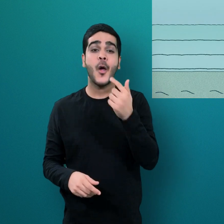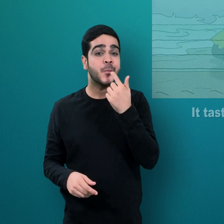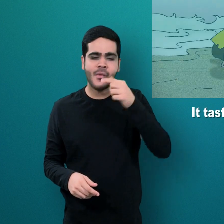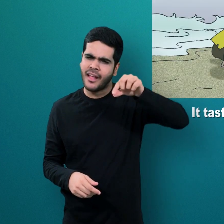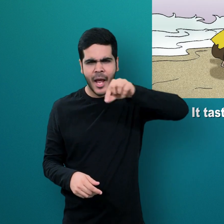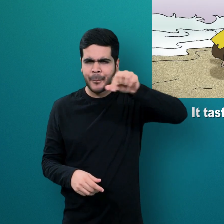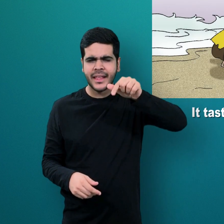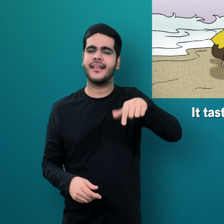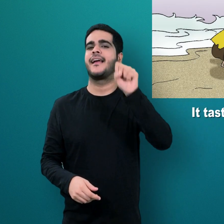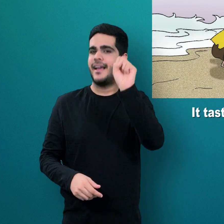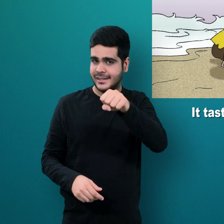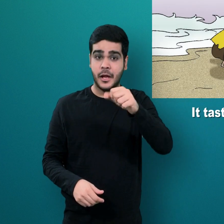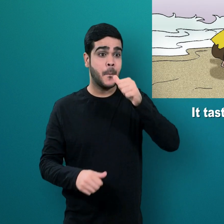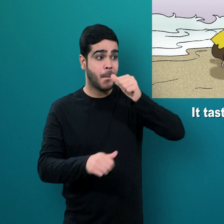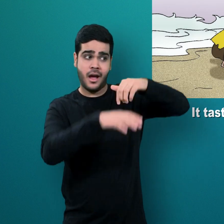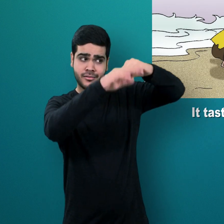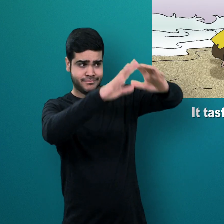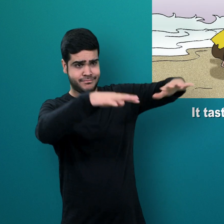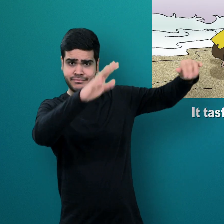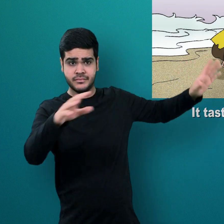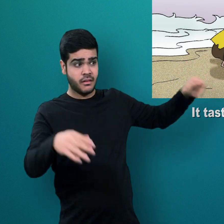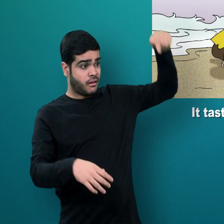It tastes salty because there is salt in the sea.